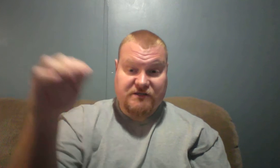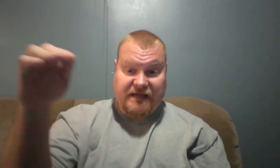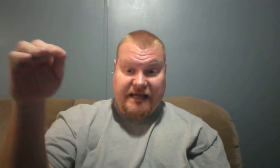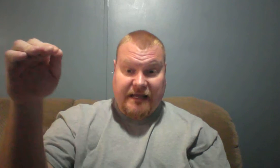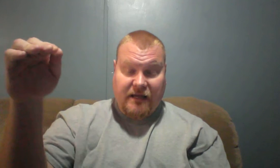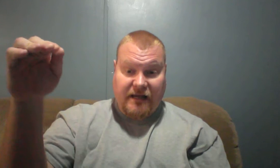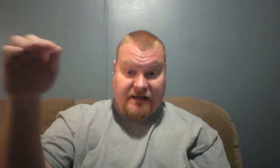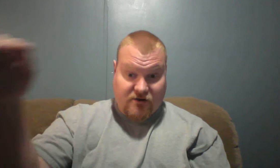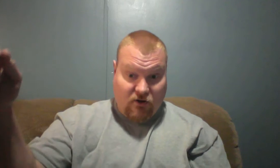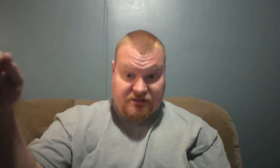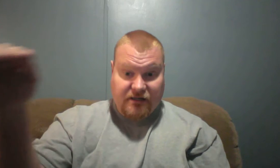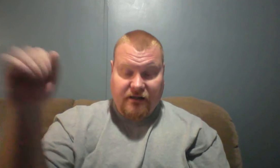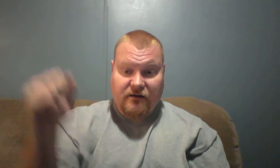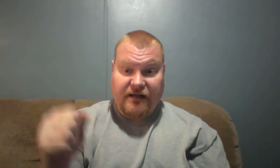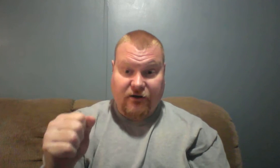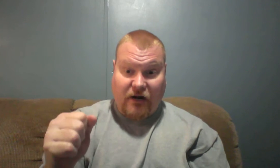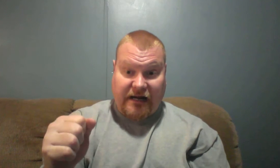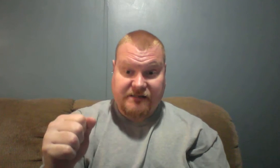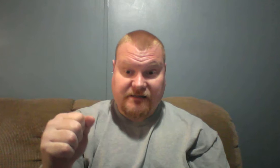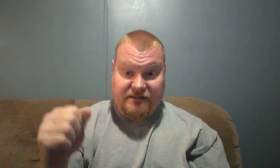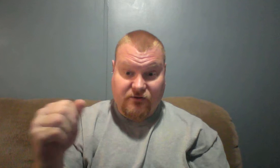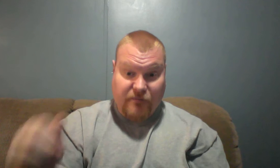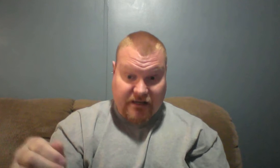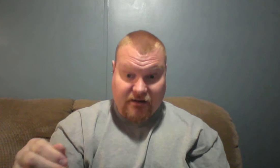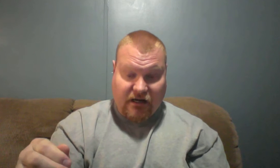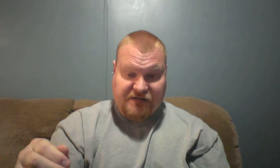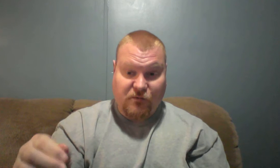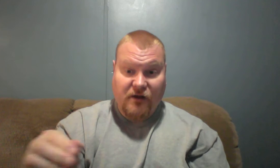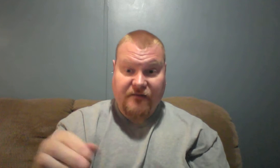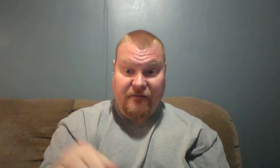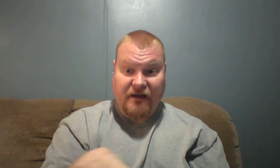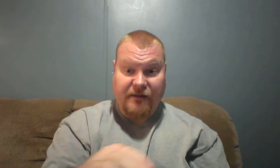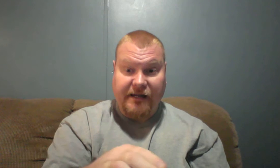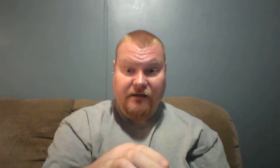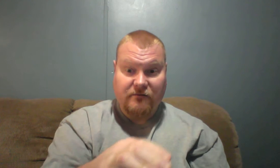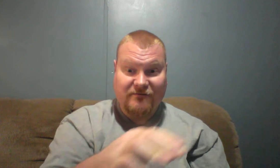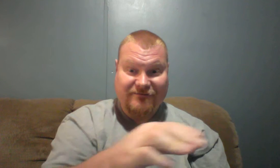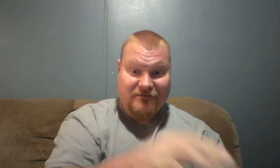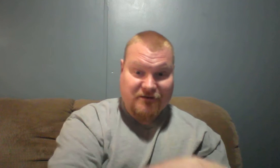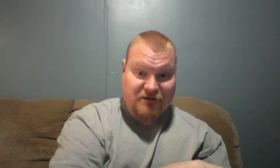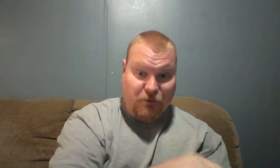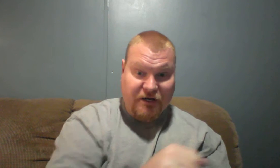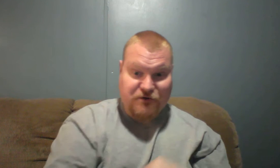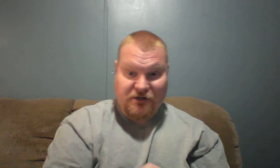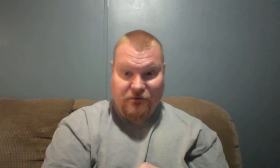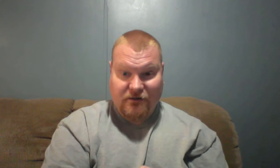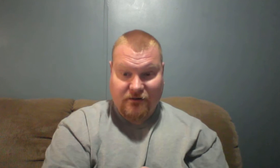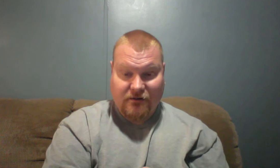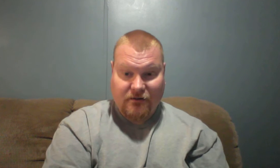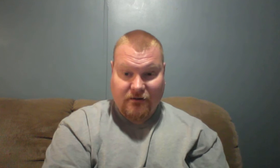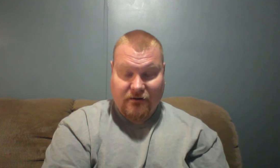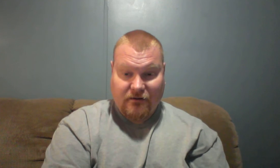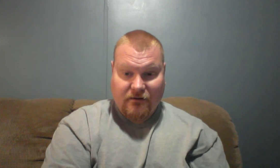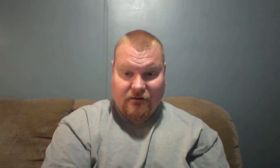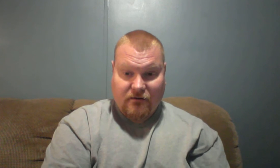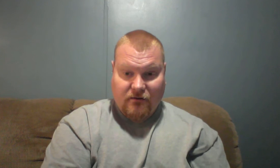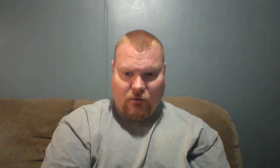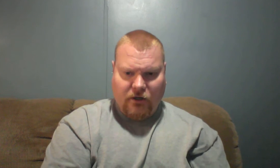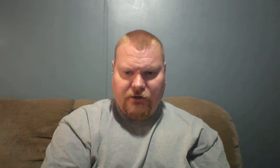a, an adult in Christ that's on the me of the gospel that may be 20 years old. Well, you should